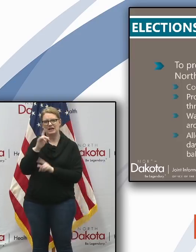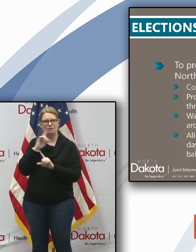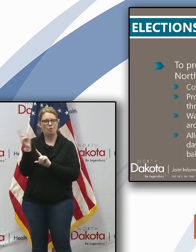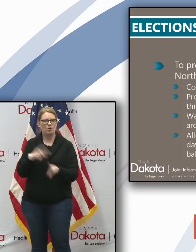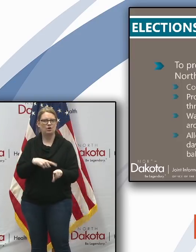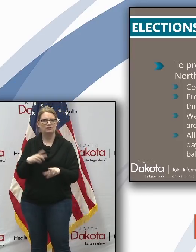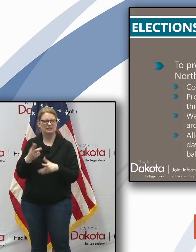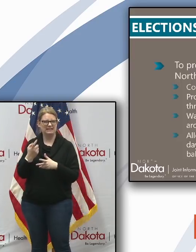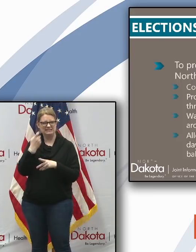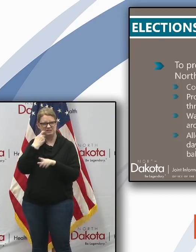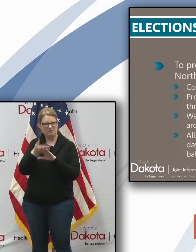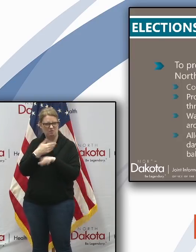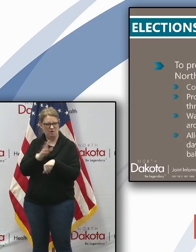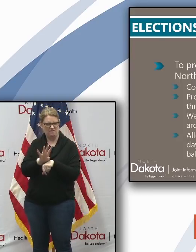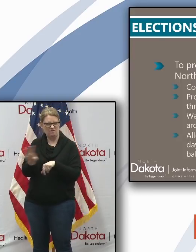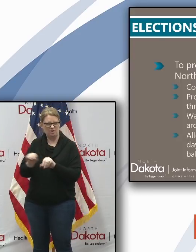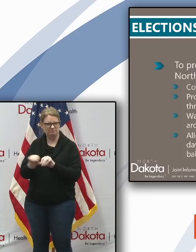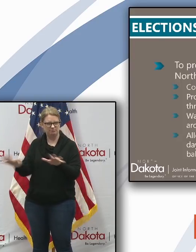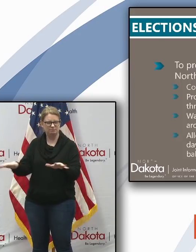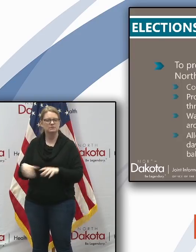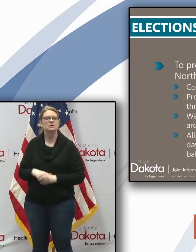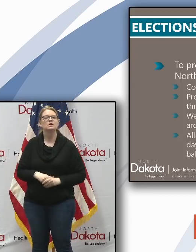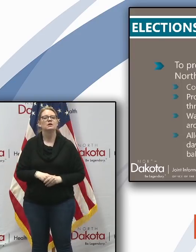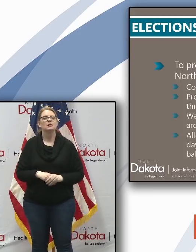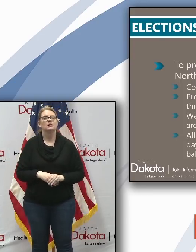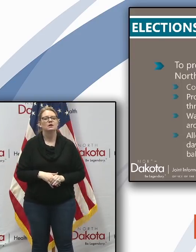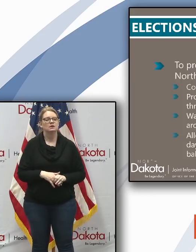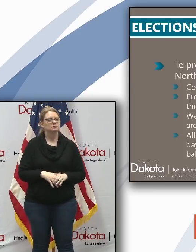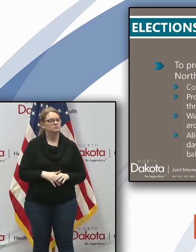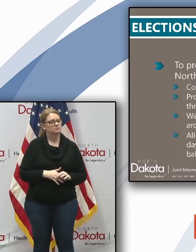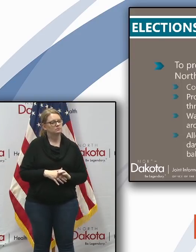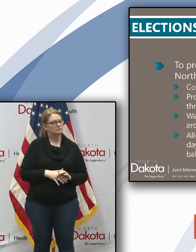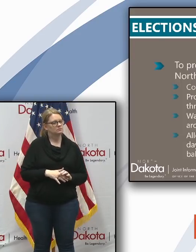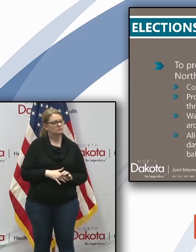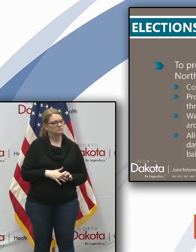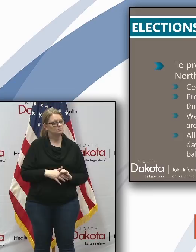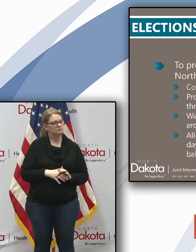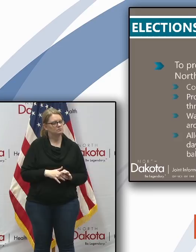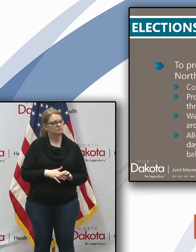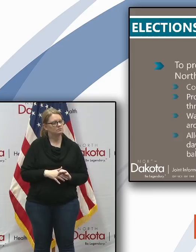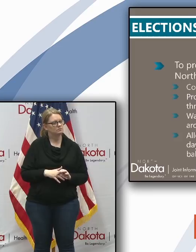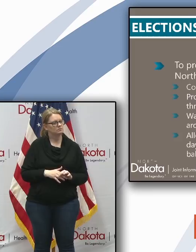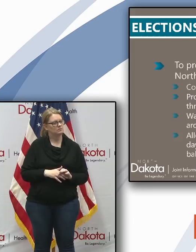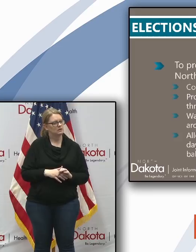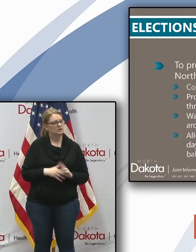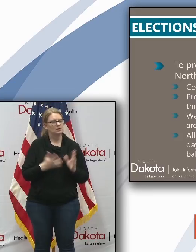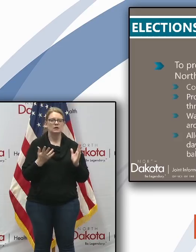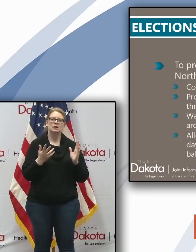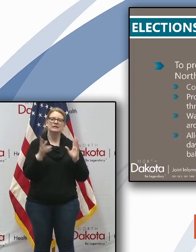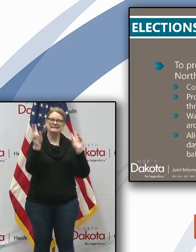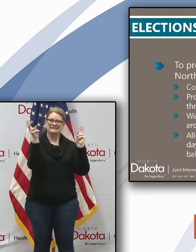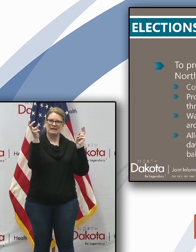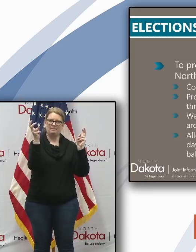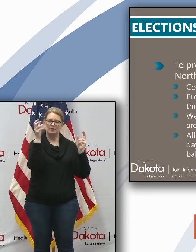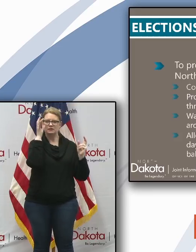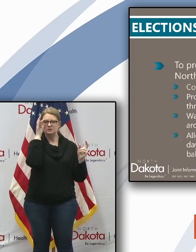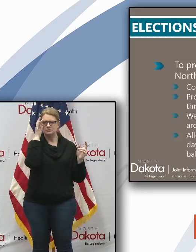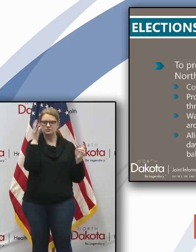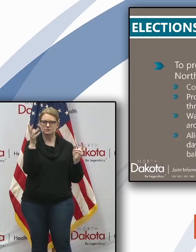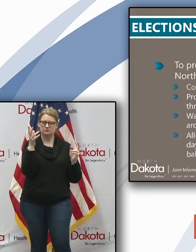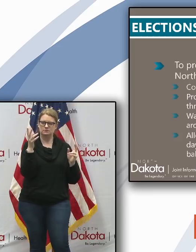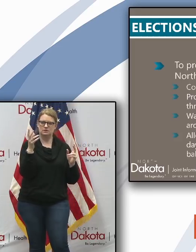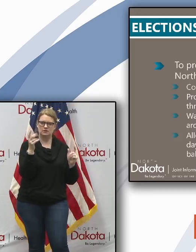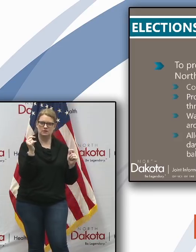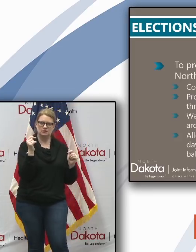today uh the uh other uh topic another topic we want to talk about today which again uh